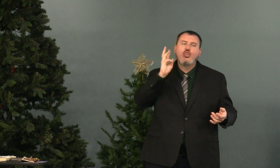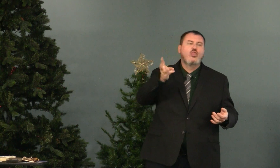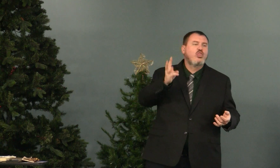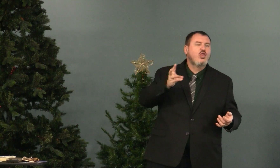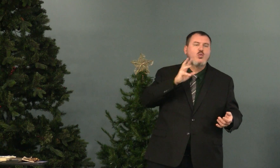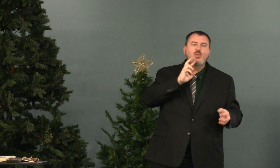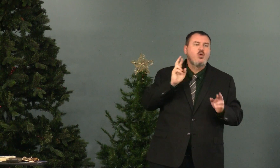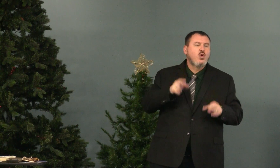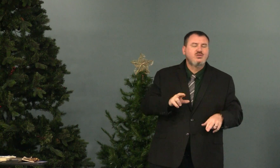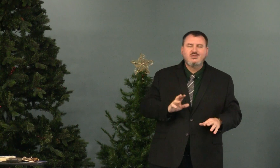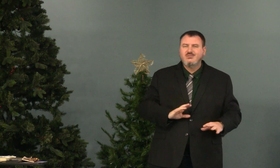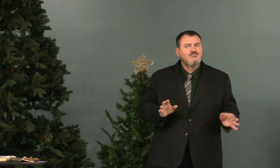reports.